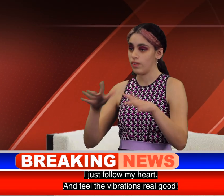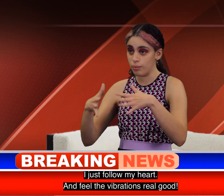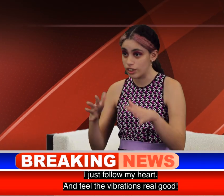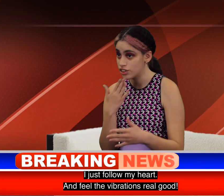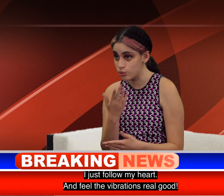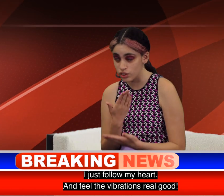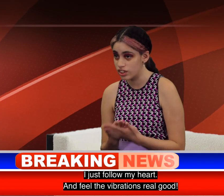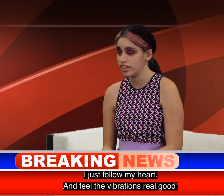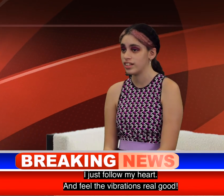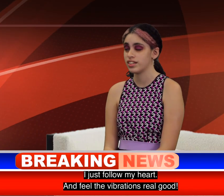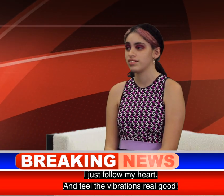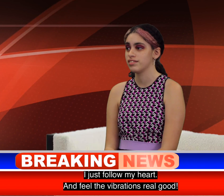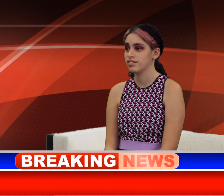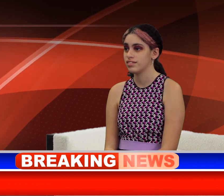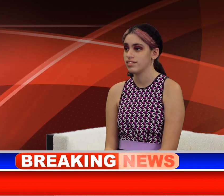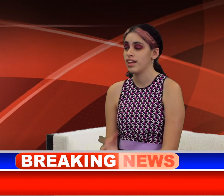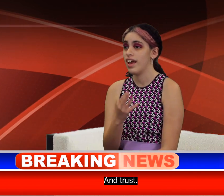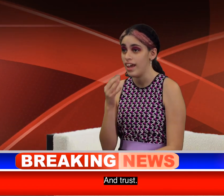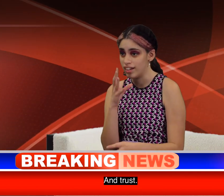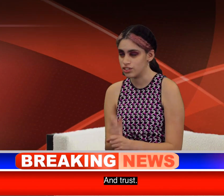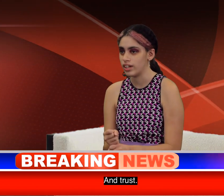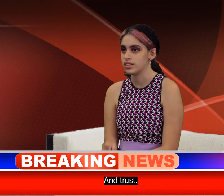vibrating real good, and trust.